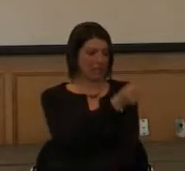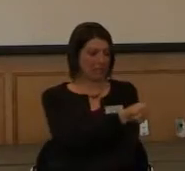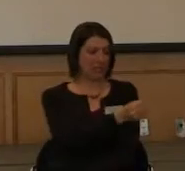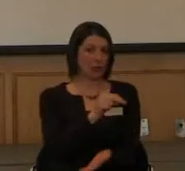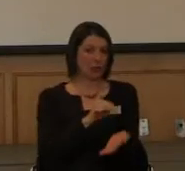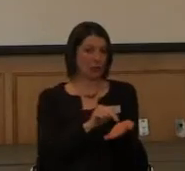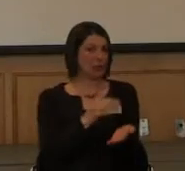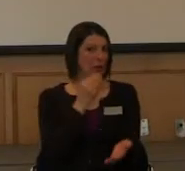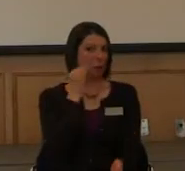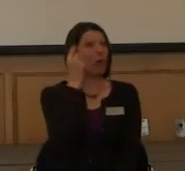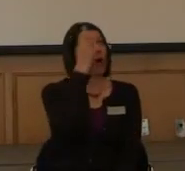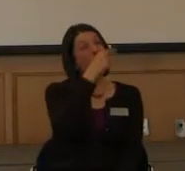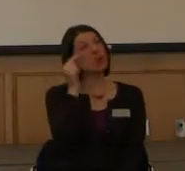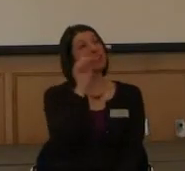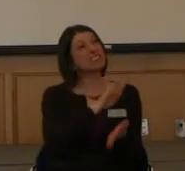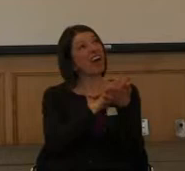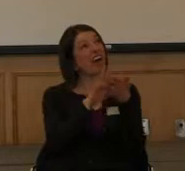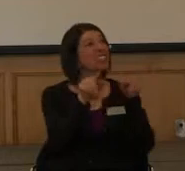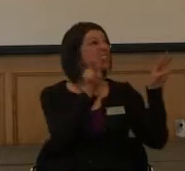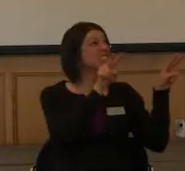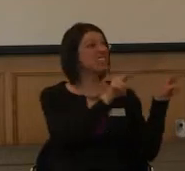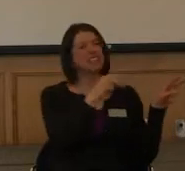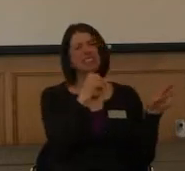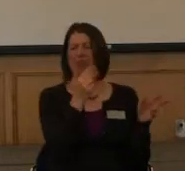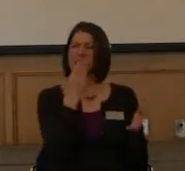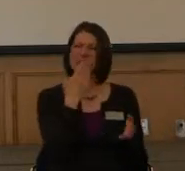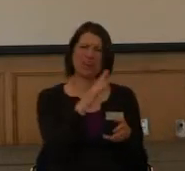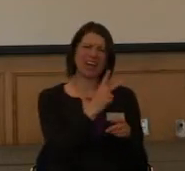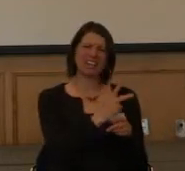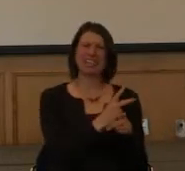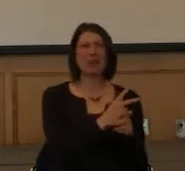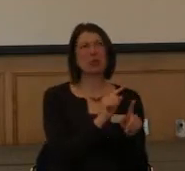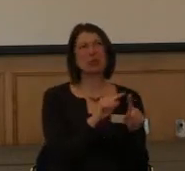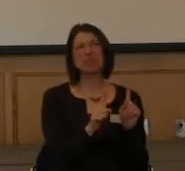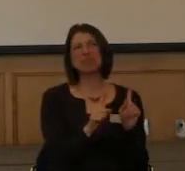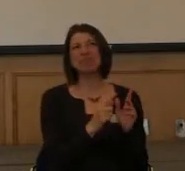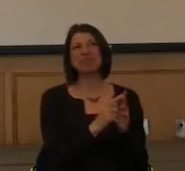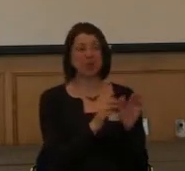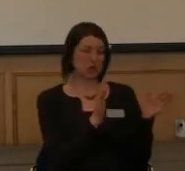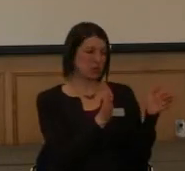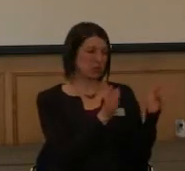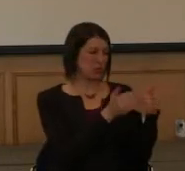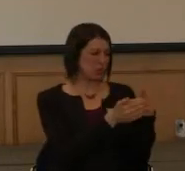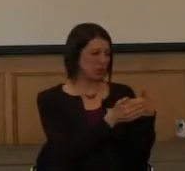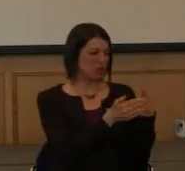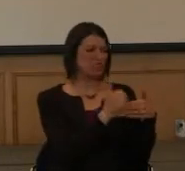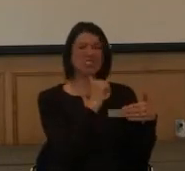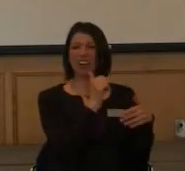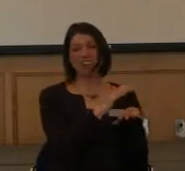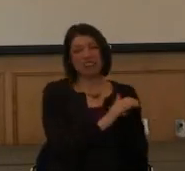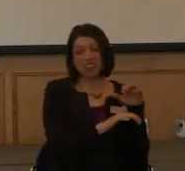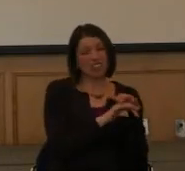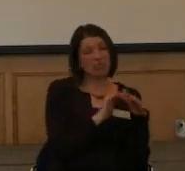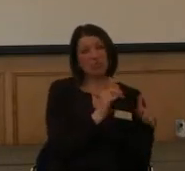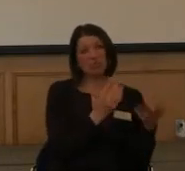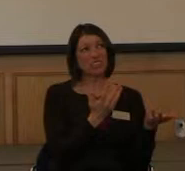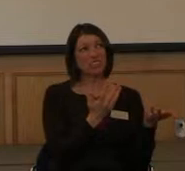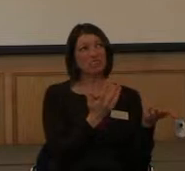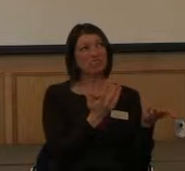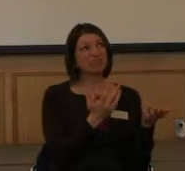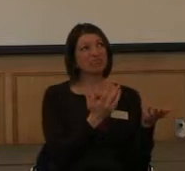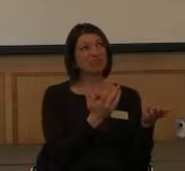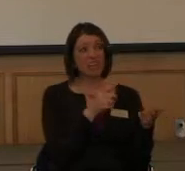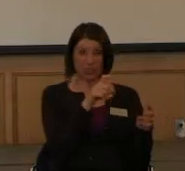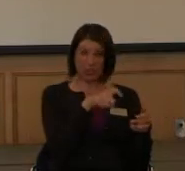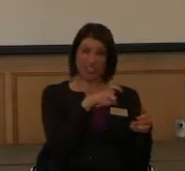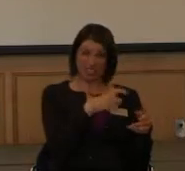It's not that you get bad care. It's not that the rooms are, you know, uncomfortable. It's not that your needs aren't